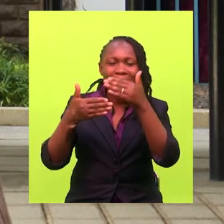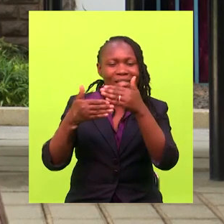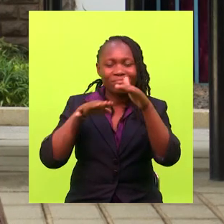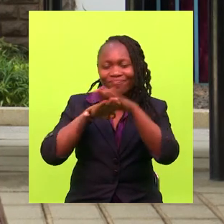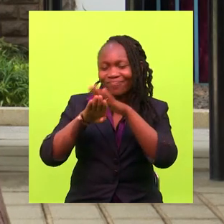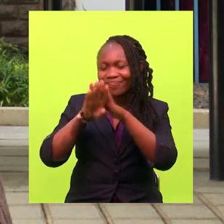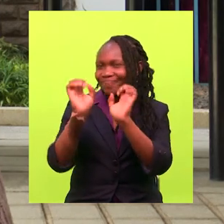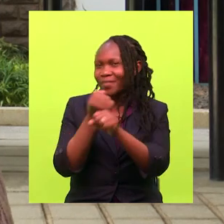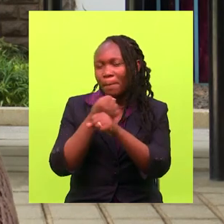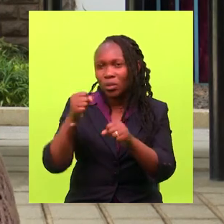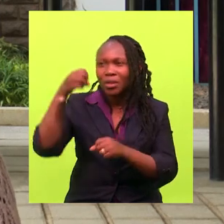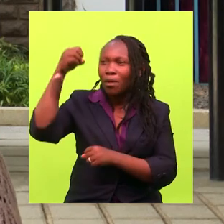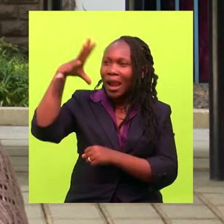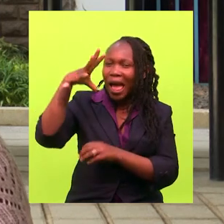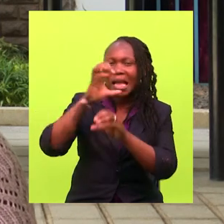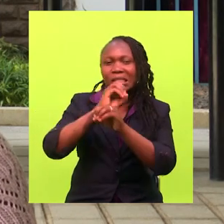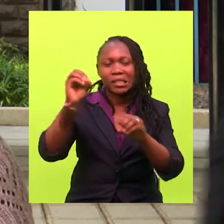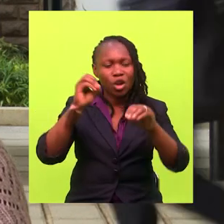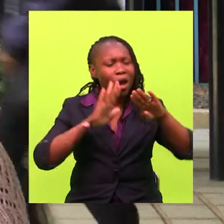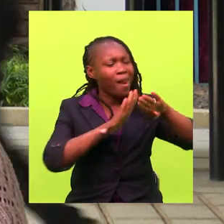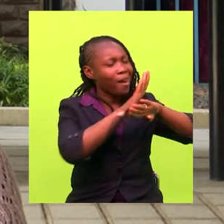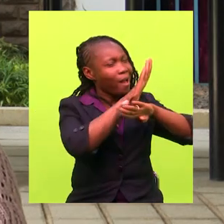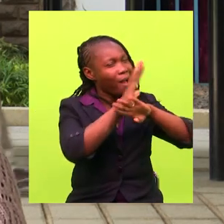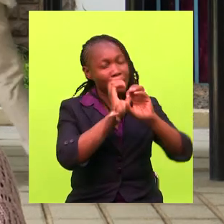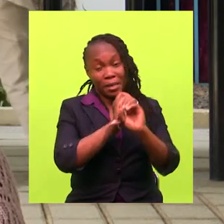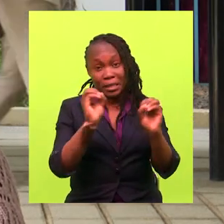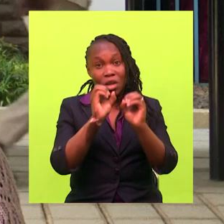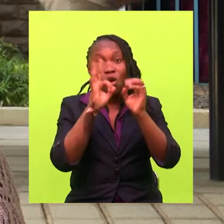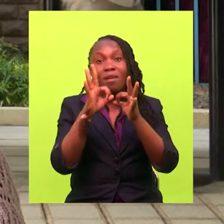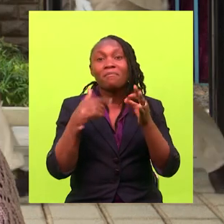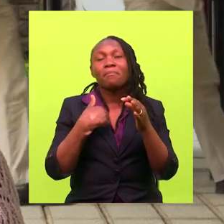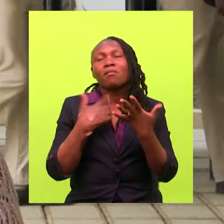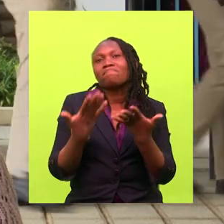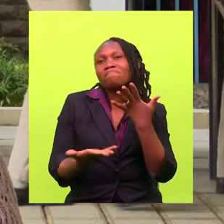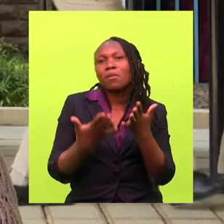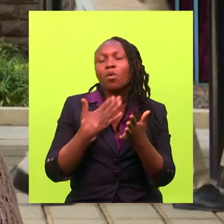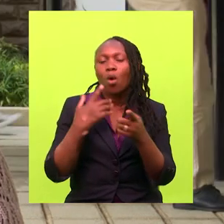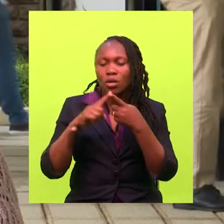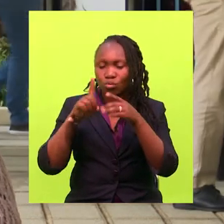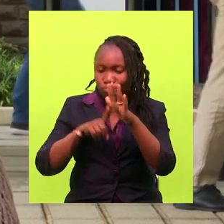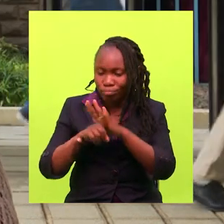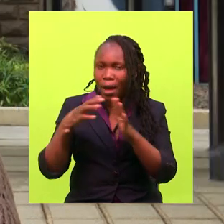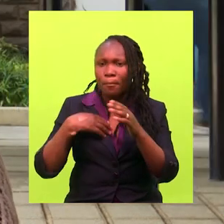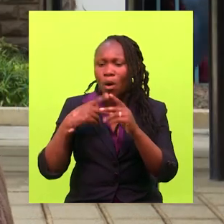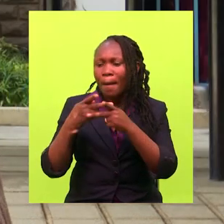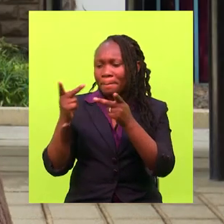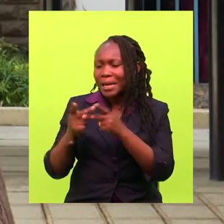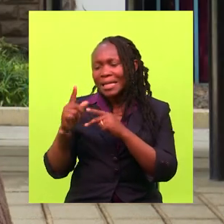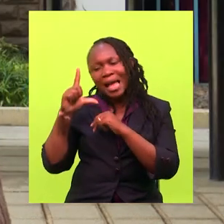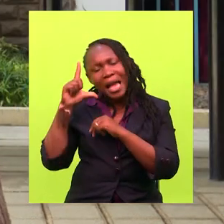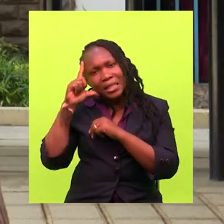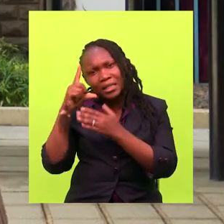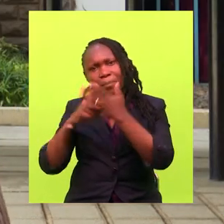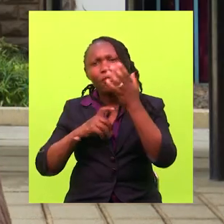buildings are still inaccessible, there are no lifts, there are no ramps. If I wanted to, you know, go to my hostel